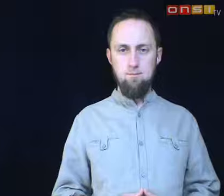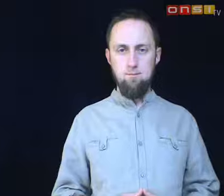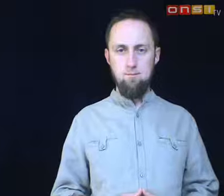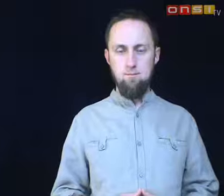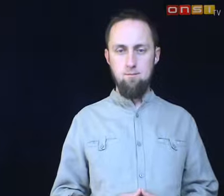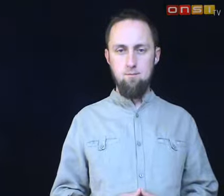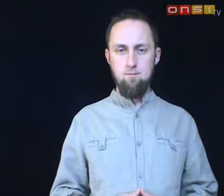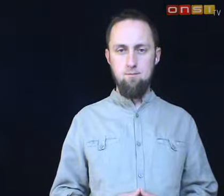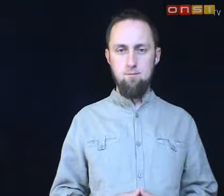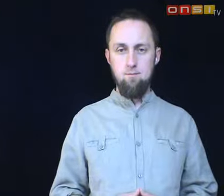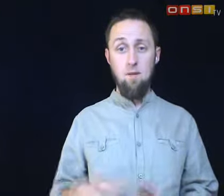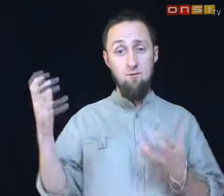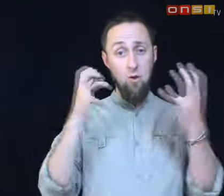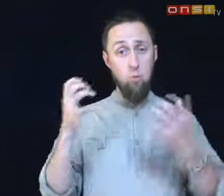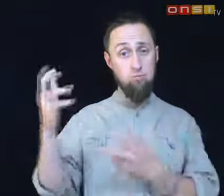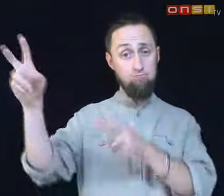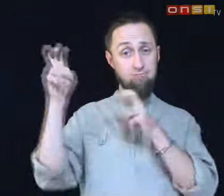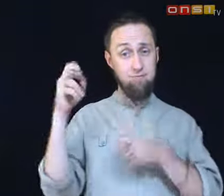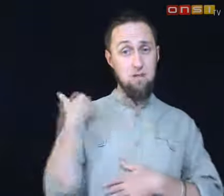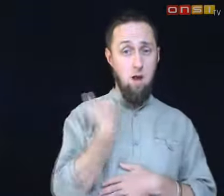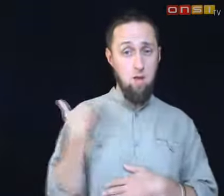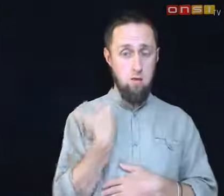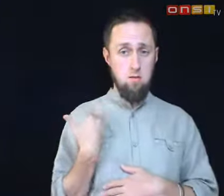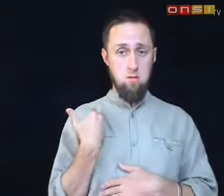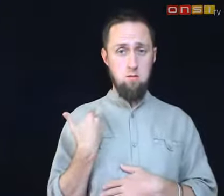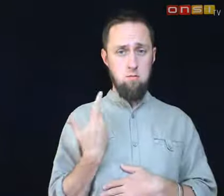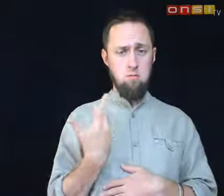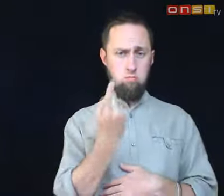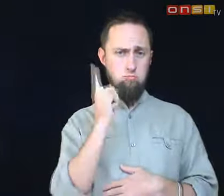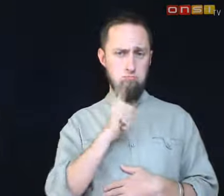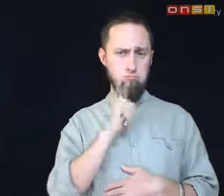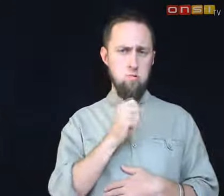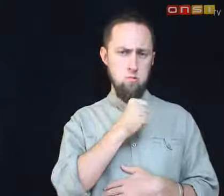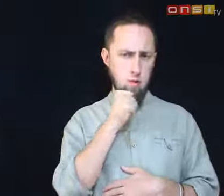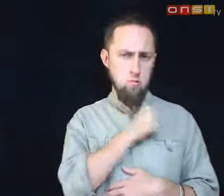I can't believe true. I can't